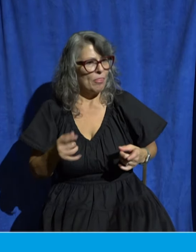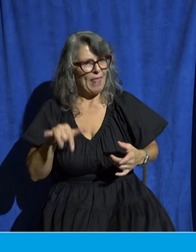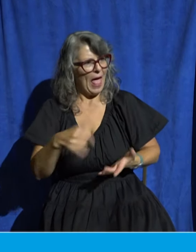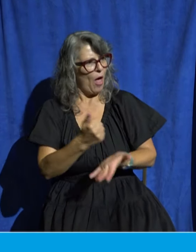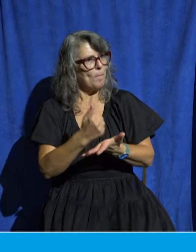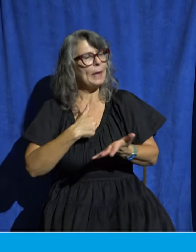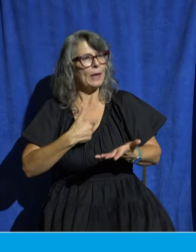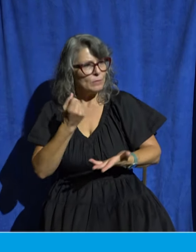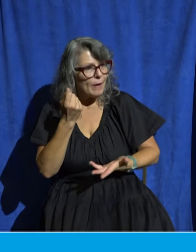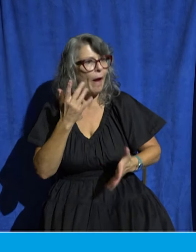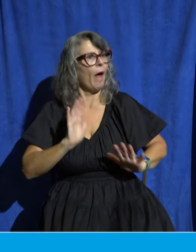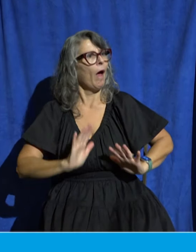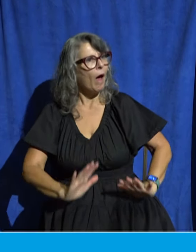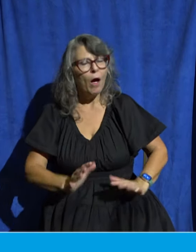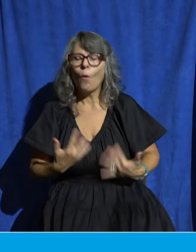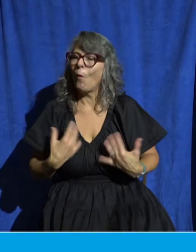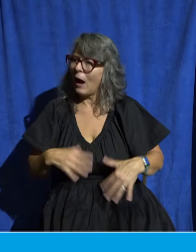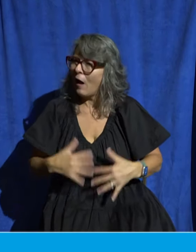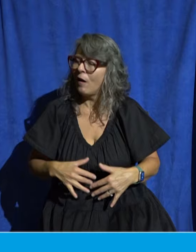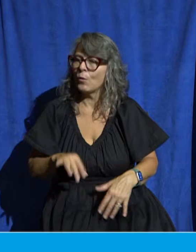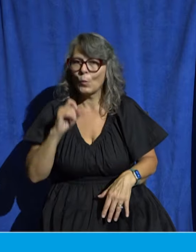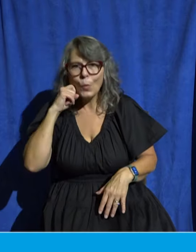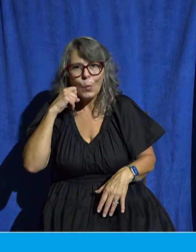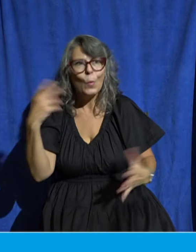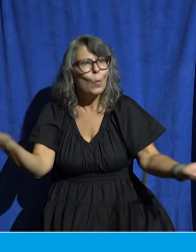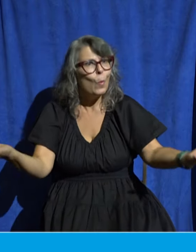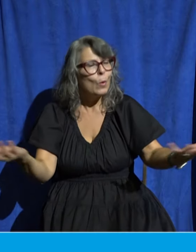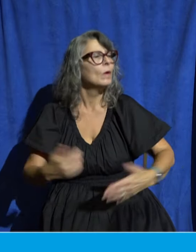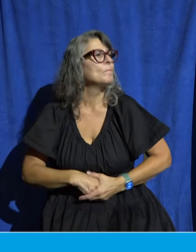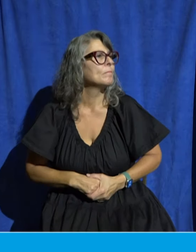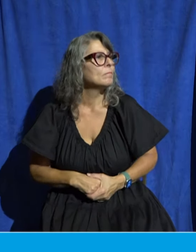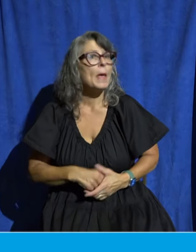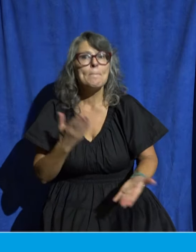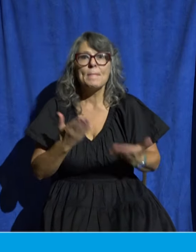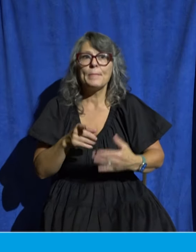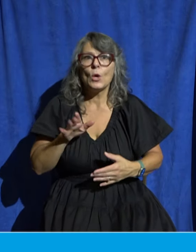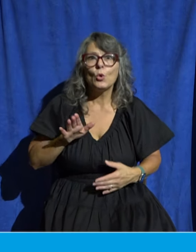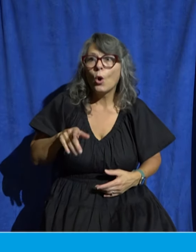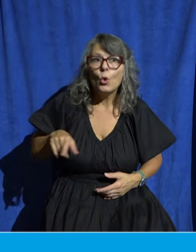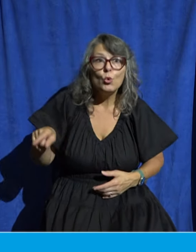Some of you need to discover in your email client the archive button.